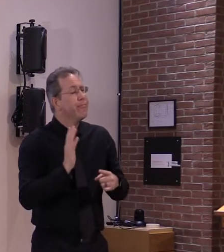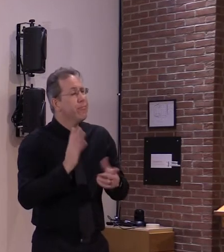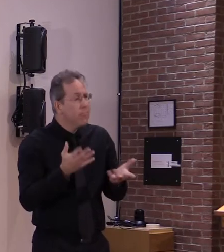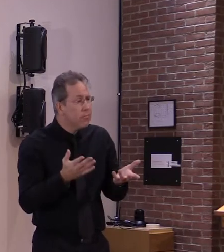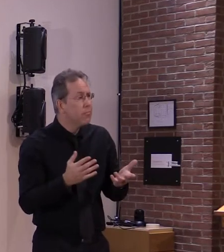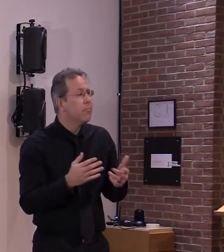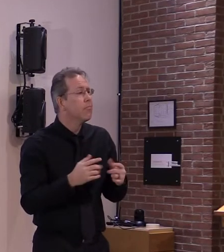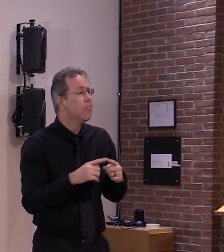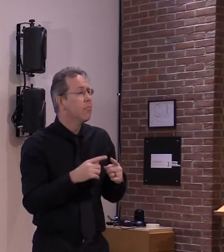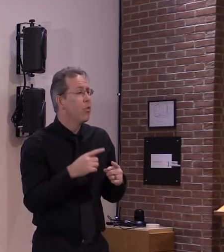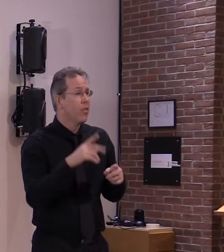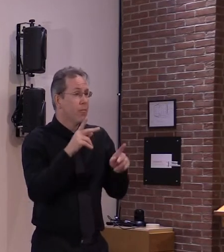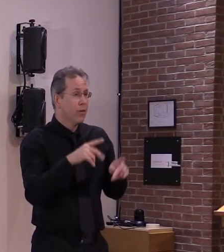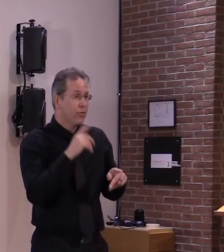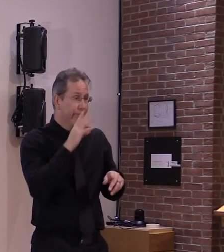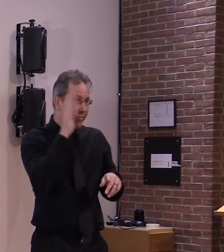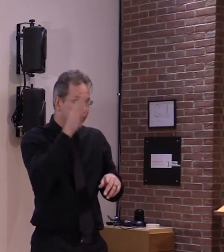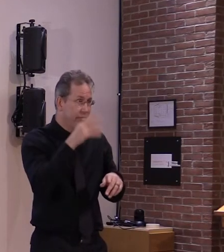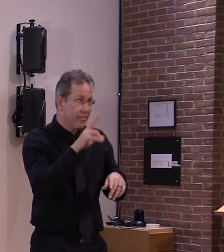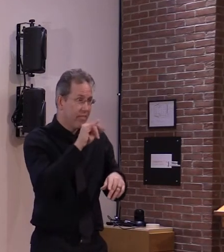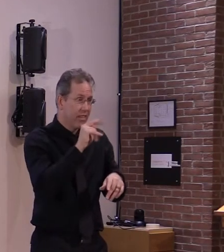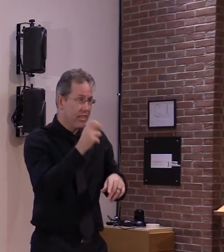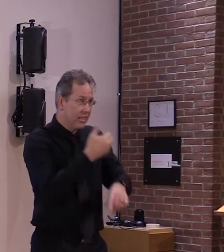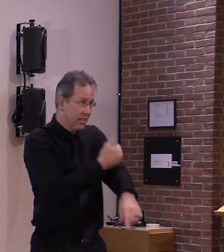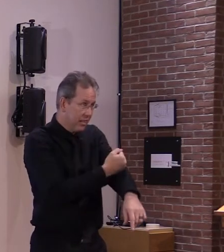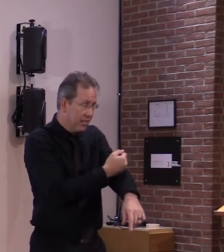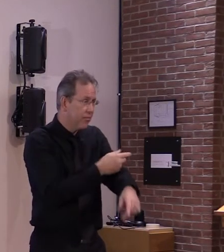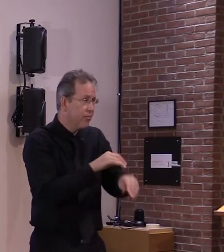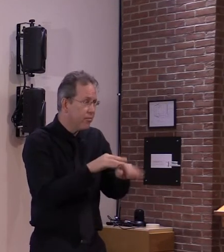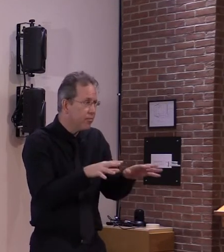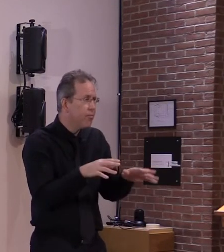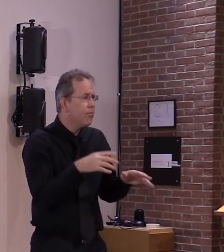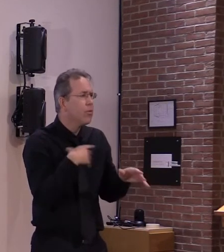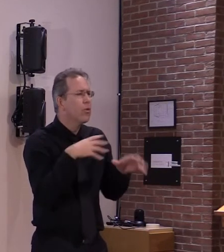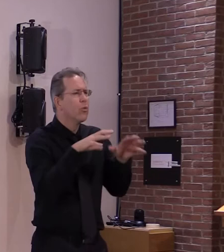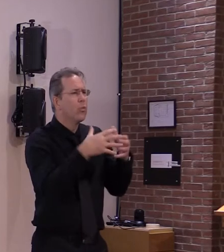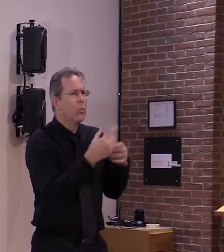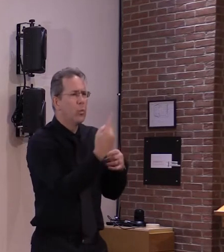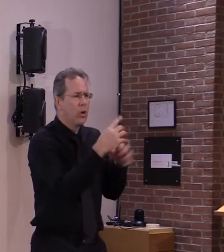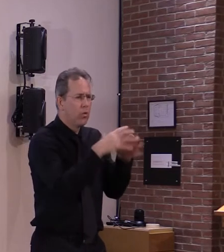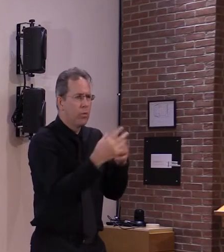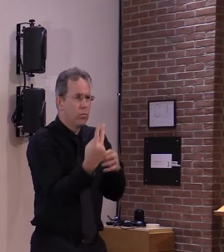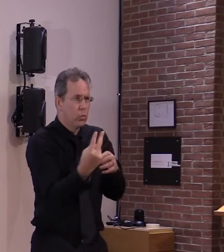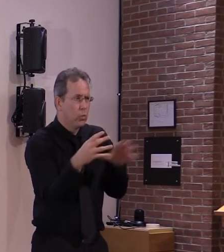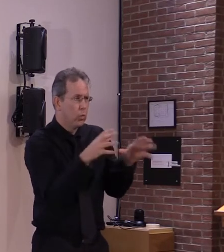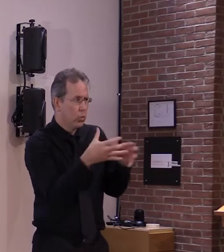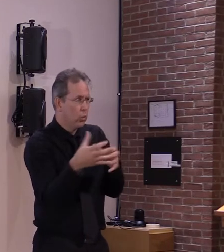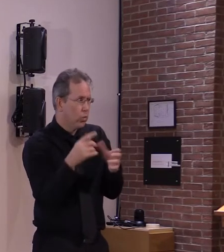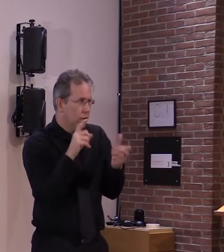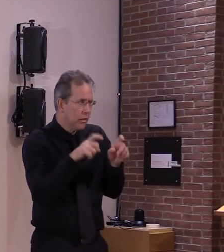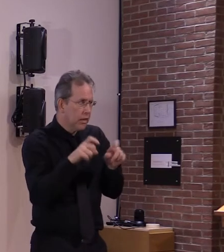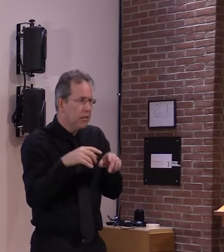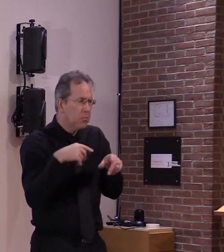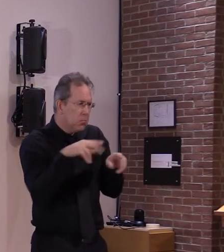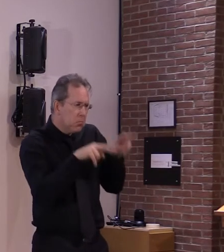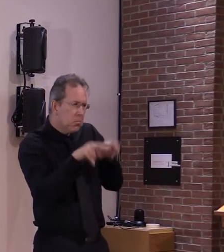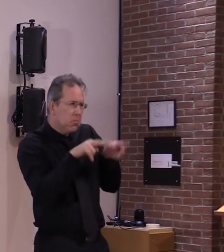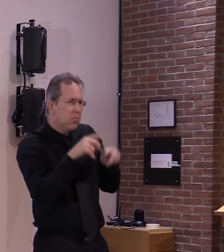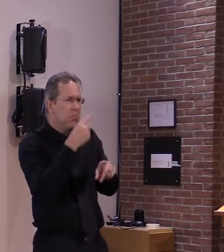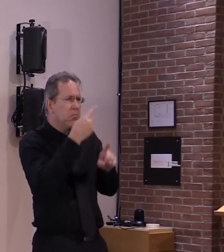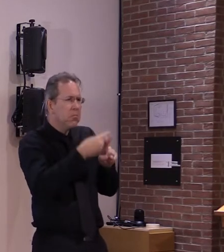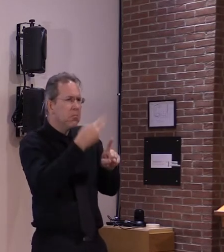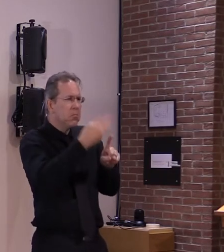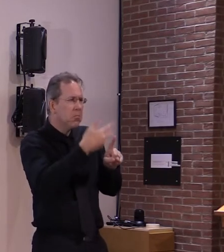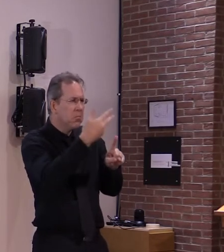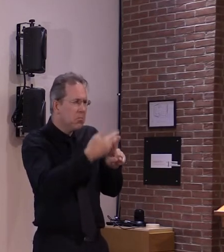those continue to show levels of antibody which is which is good this phase three trial which is what got the